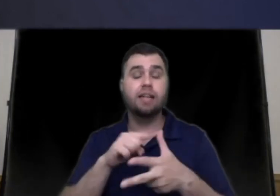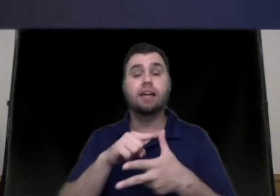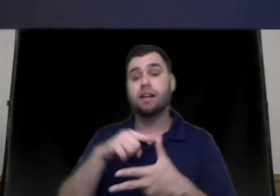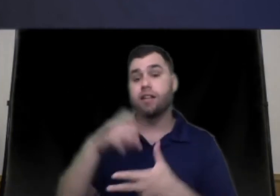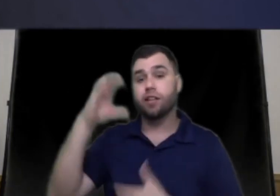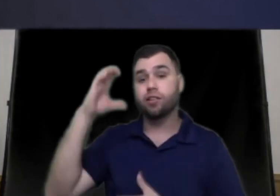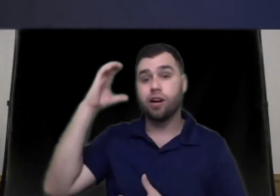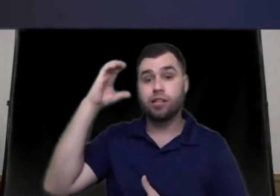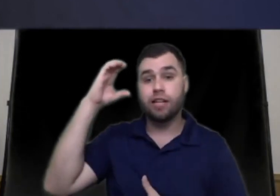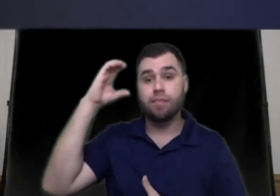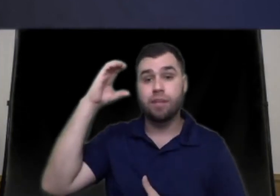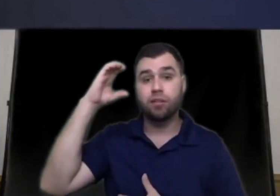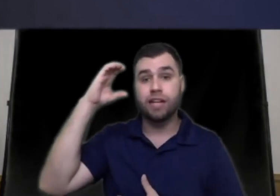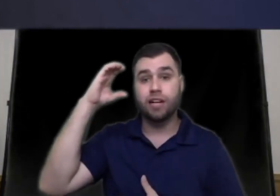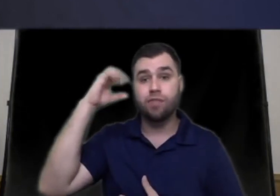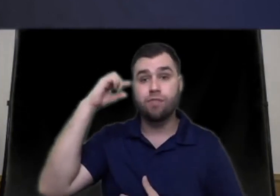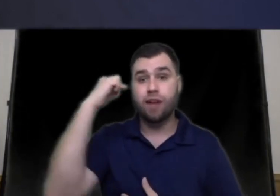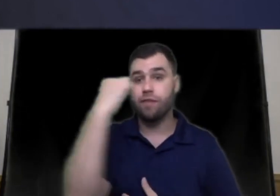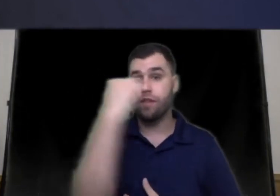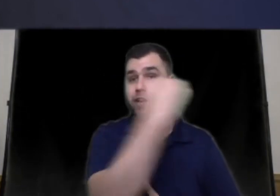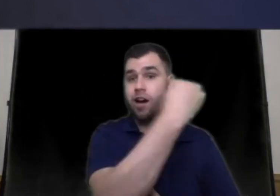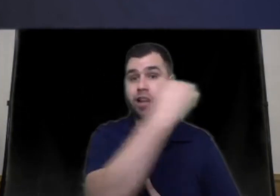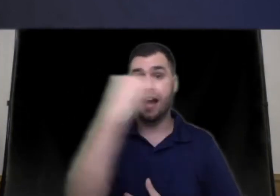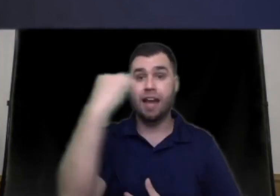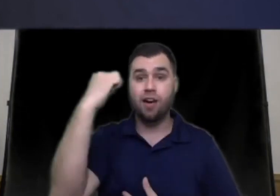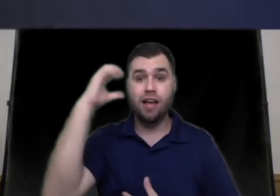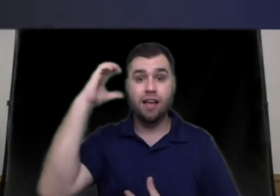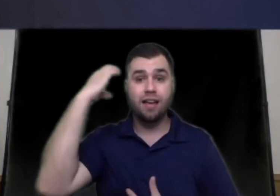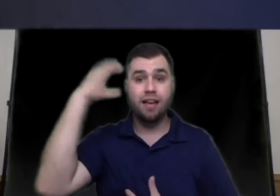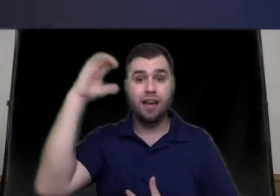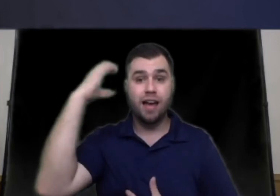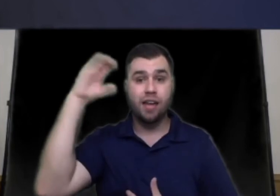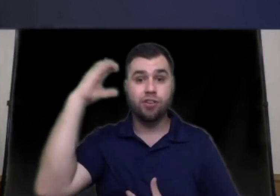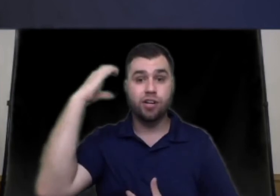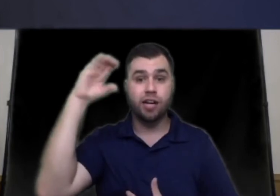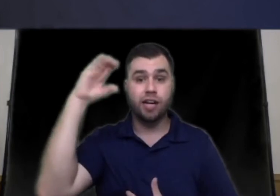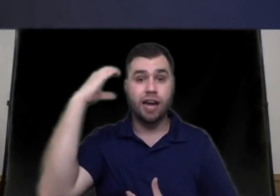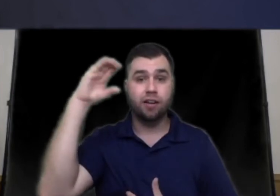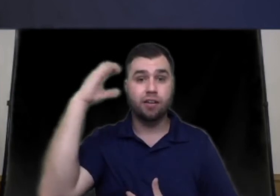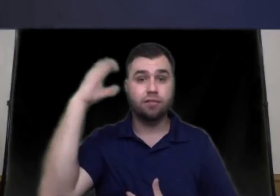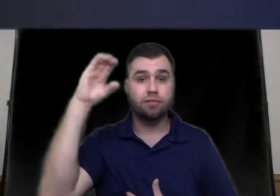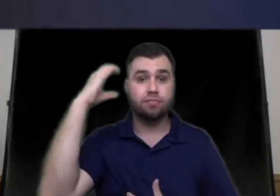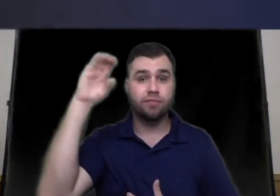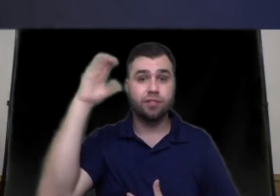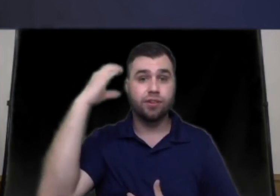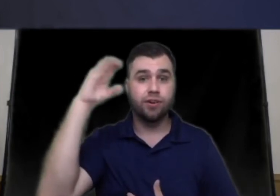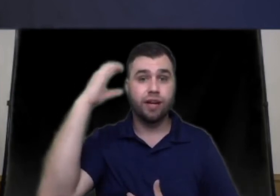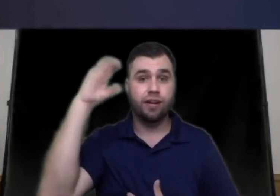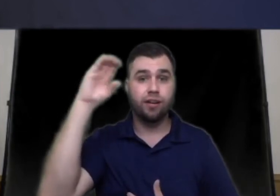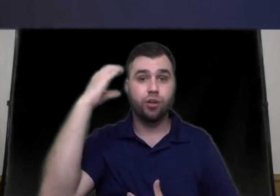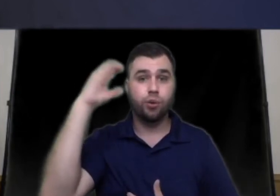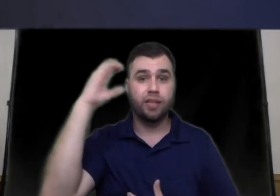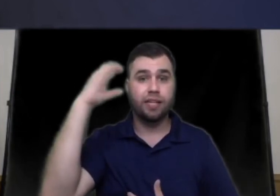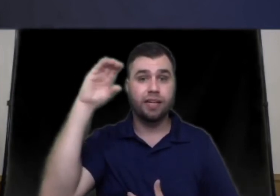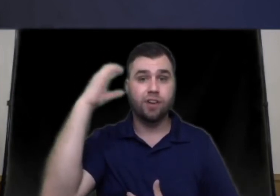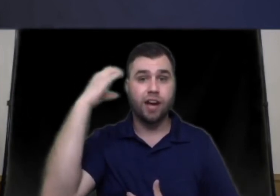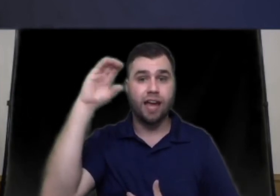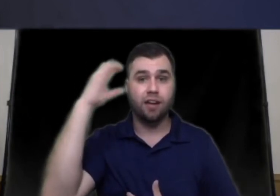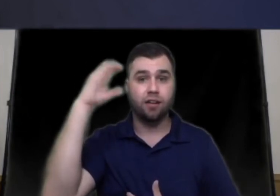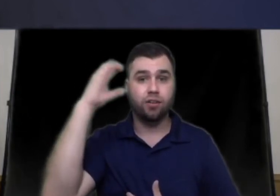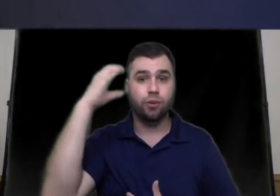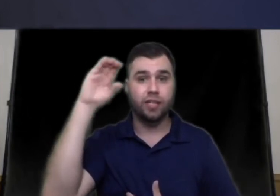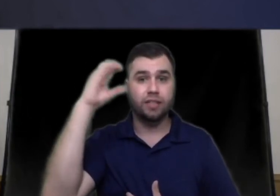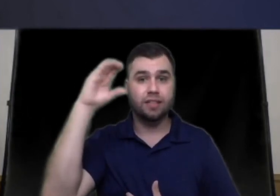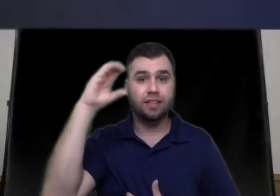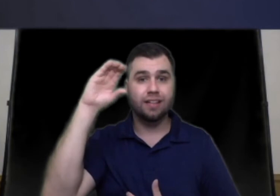it starts in the middle section right in the dotted line area and you're just going to kind of do a little twisting of your hand